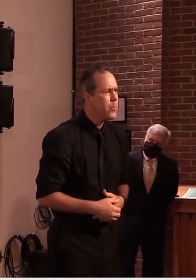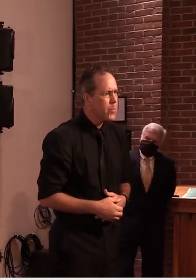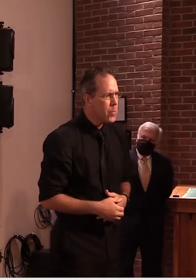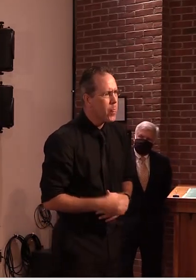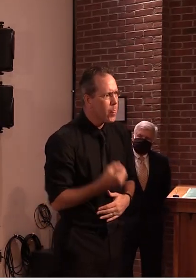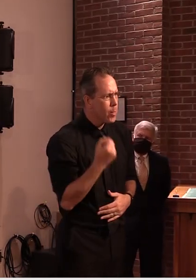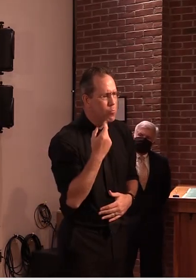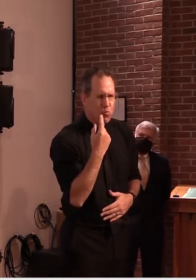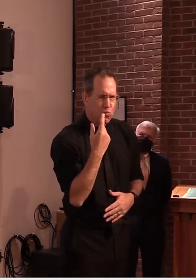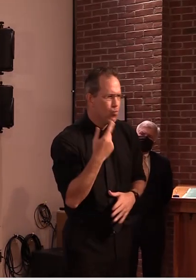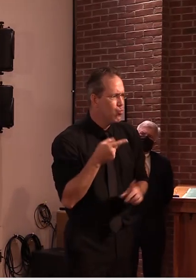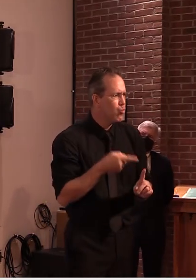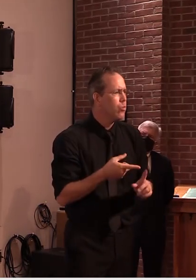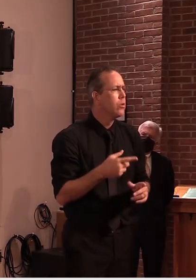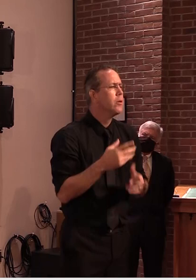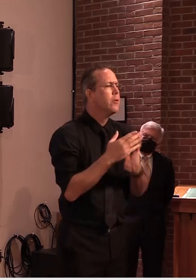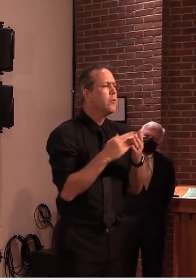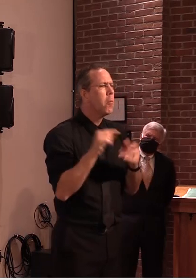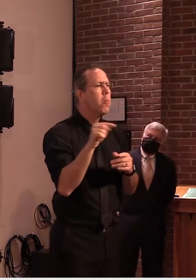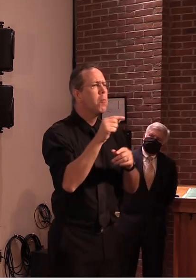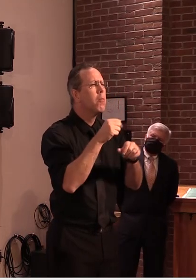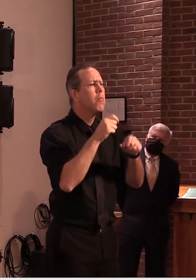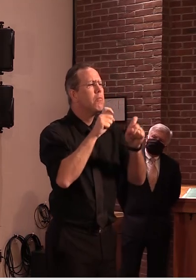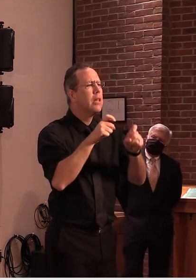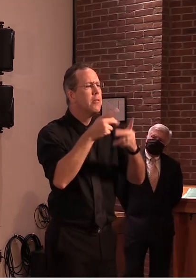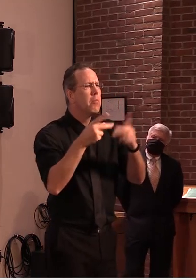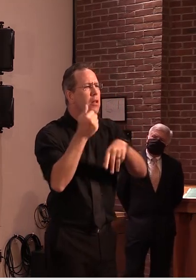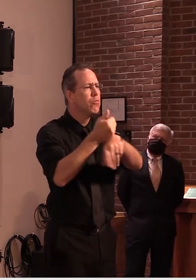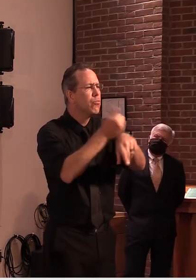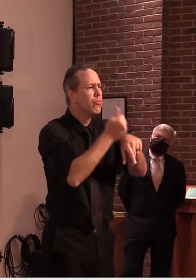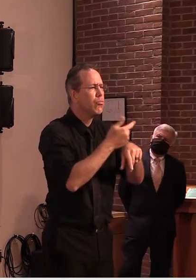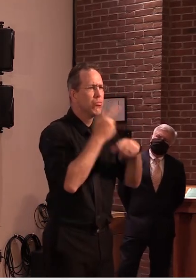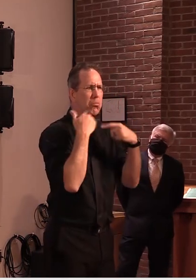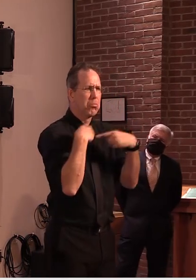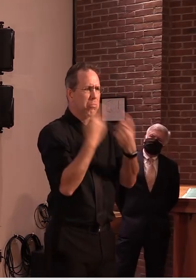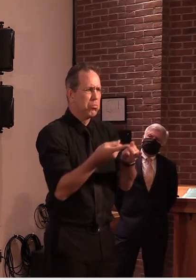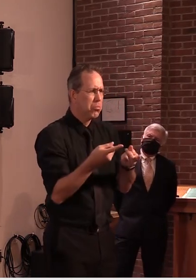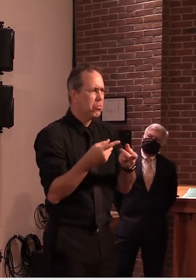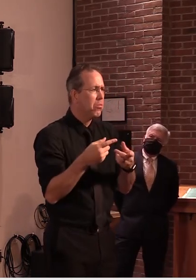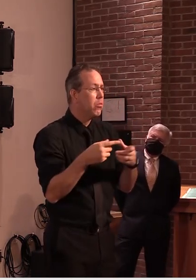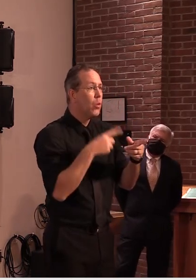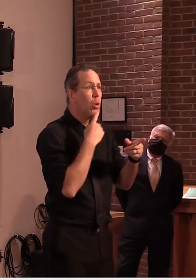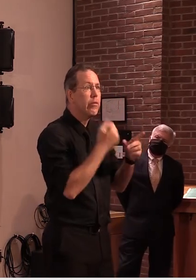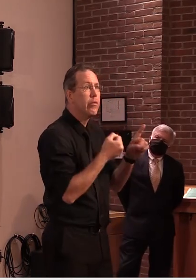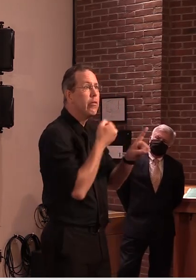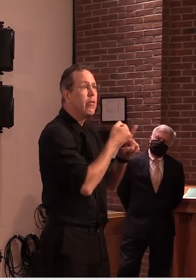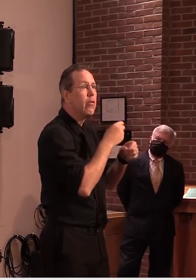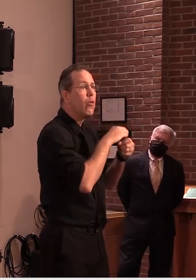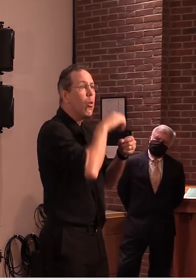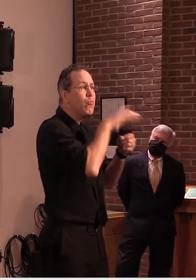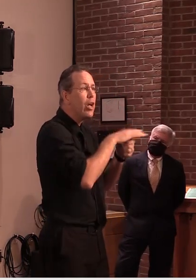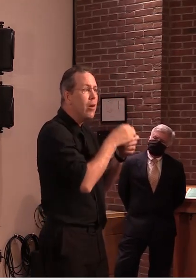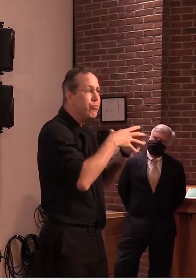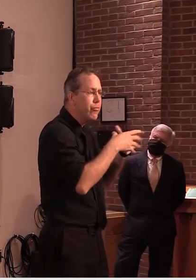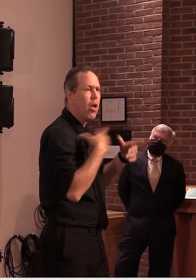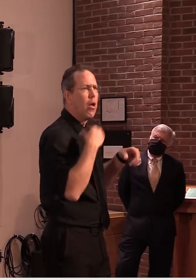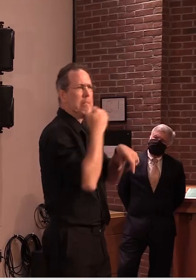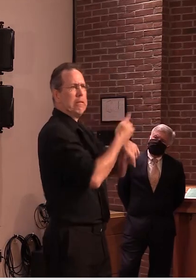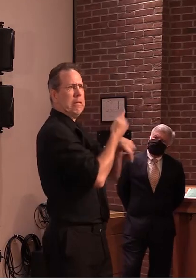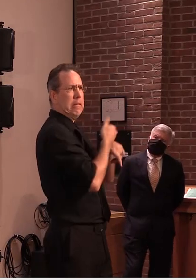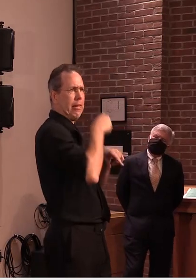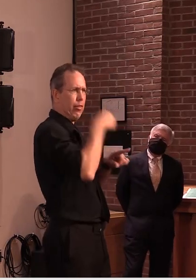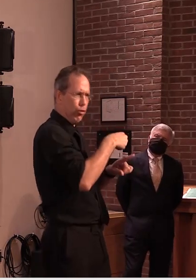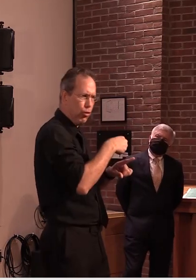but clearly uh we do prioritize coordinating a community response to an outbreak